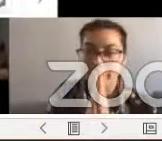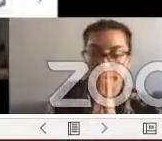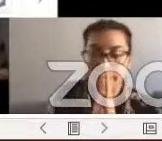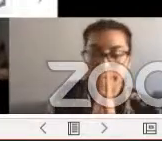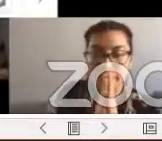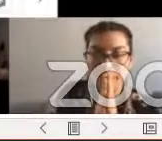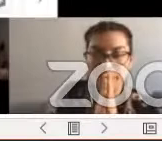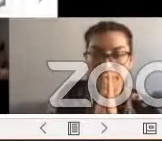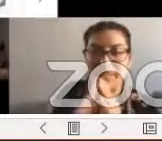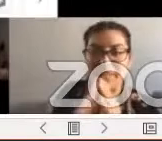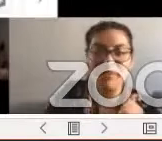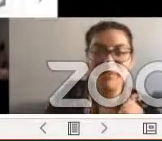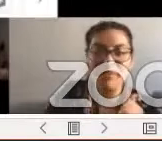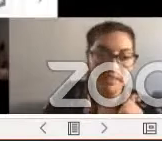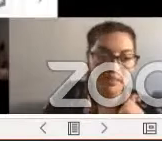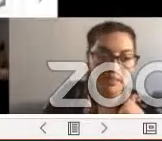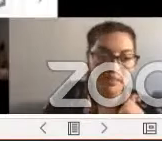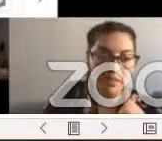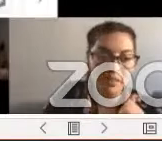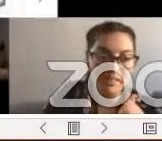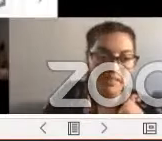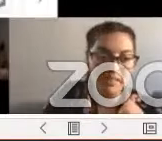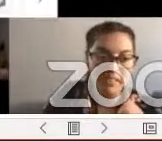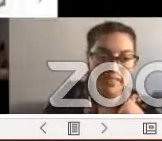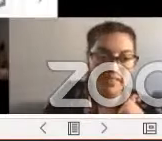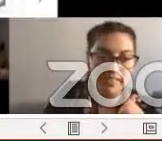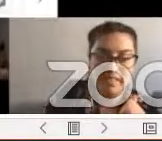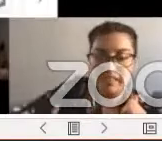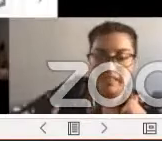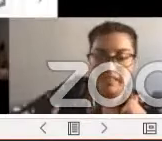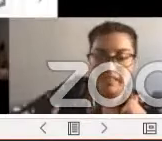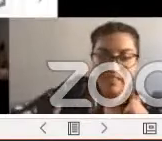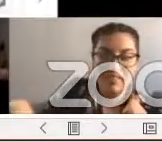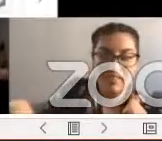Number five. Number five. You've got it.